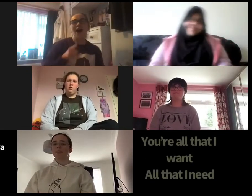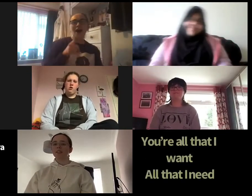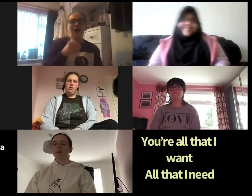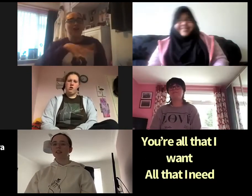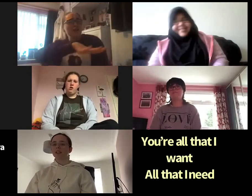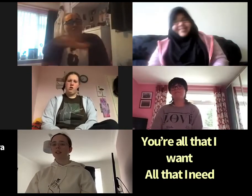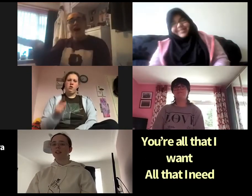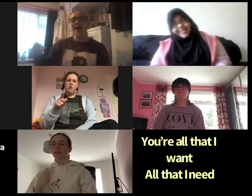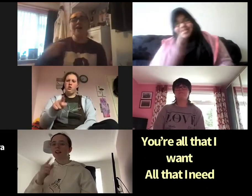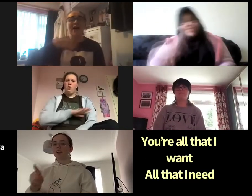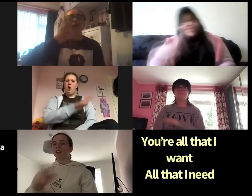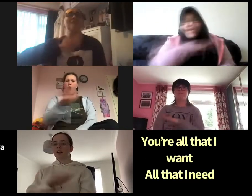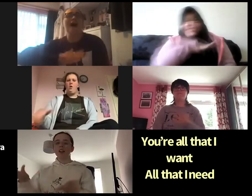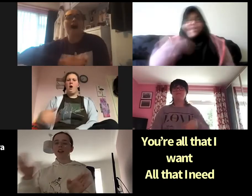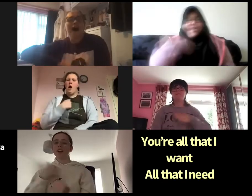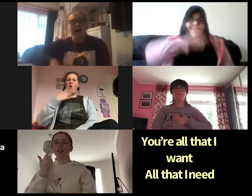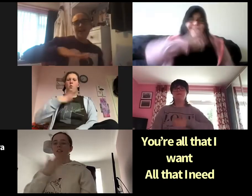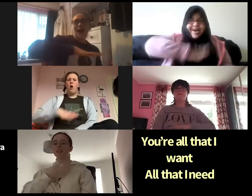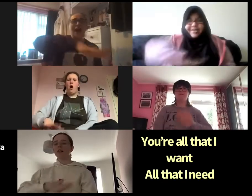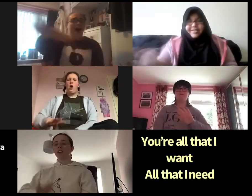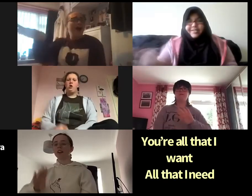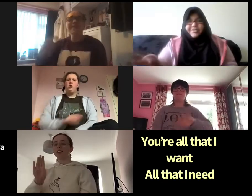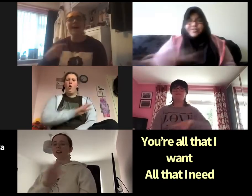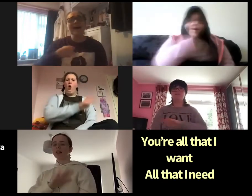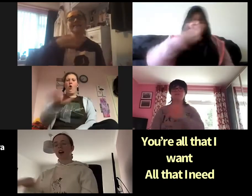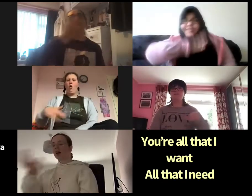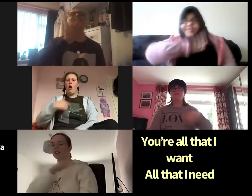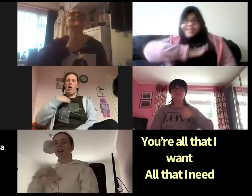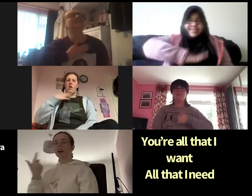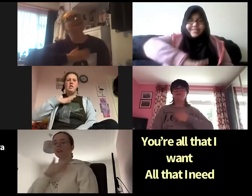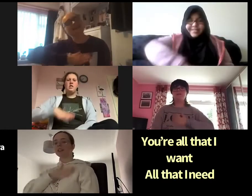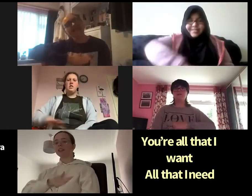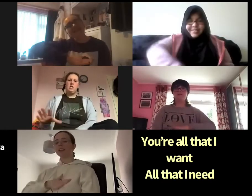You're all that I want You're that I want